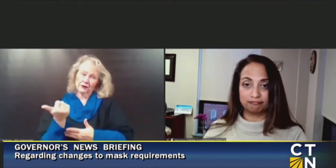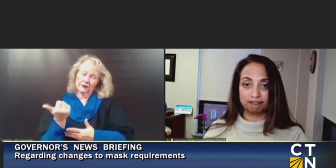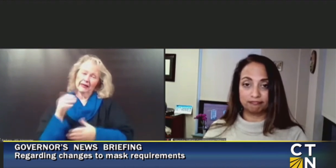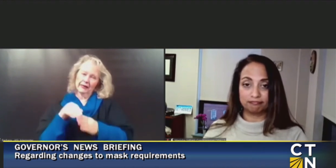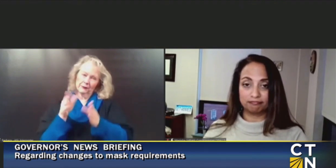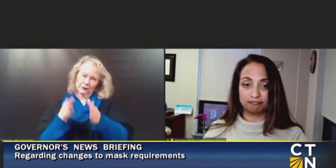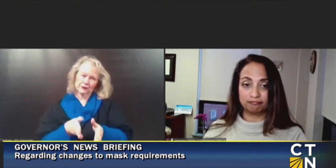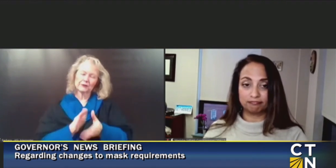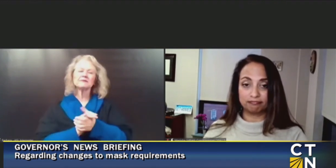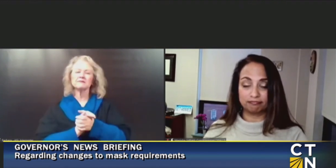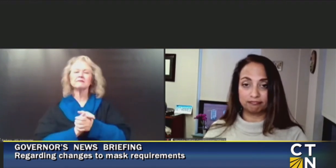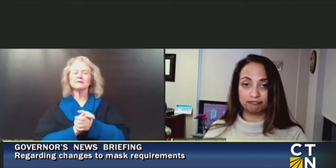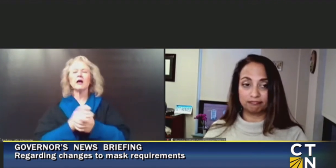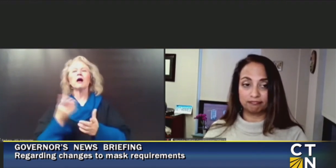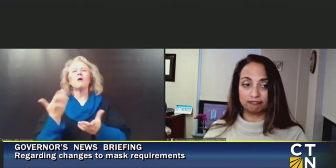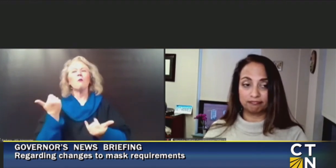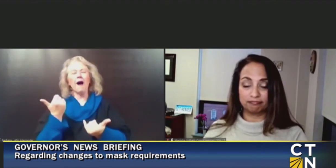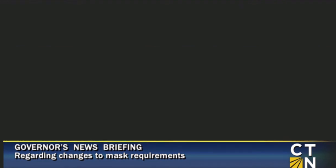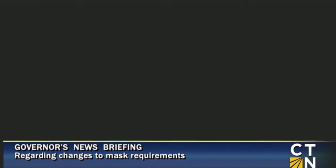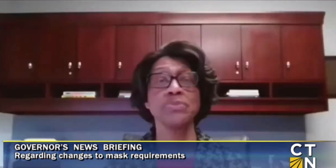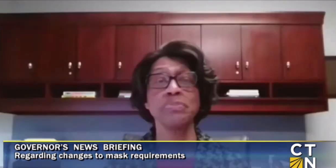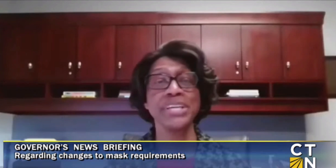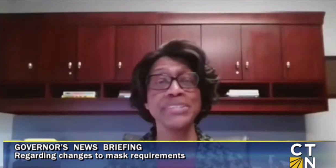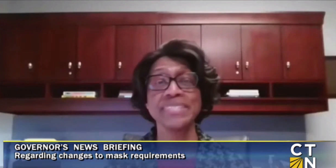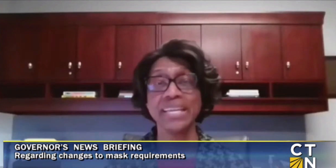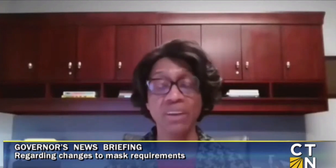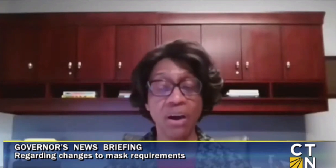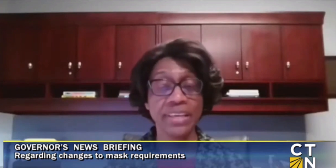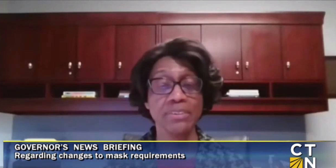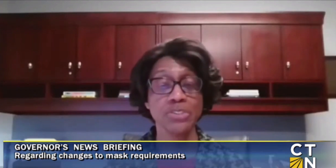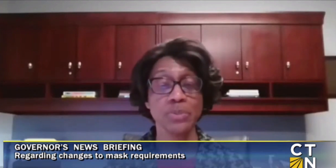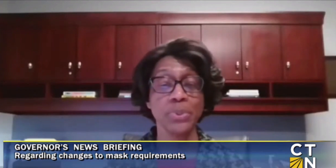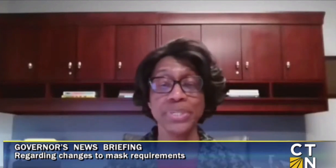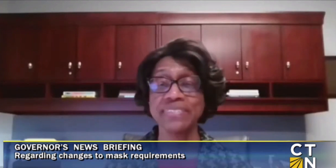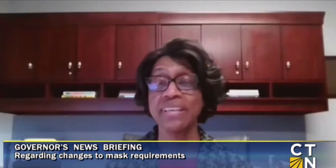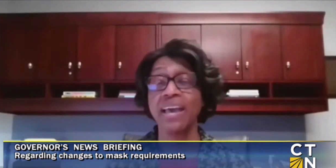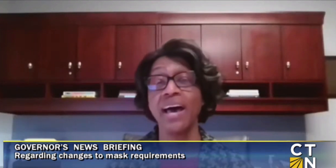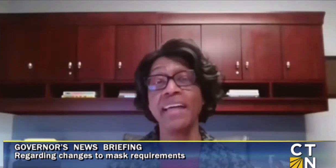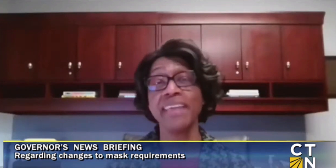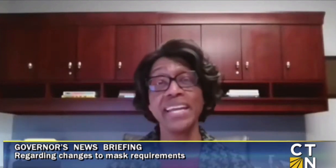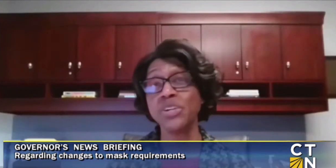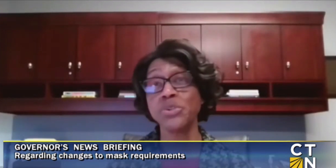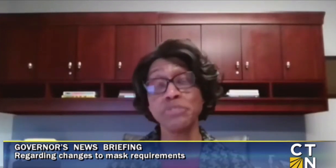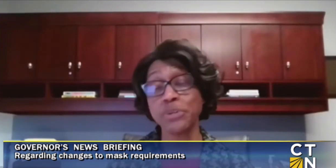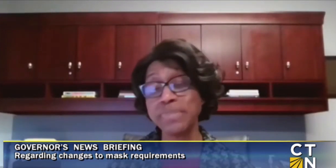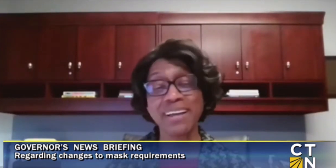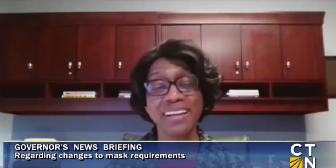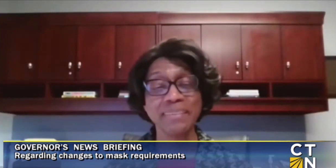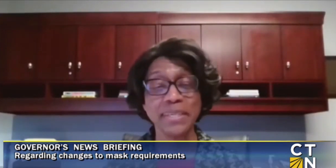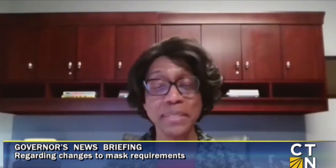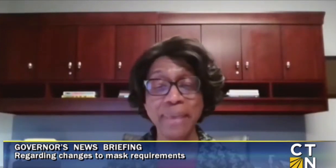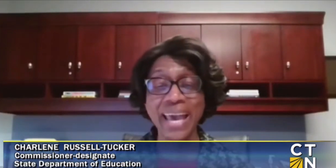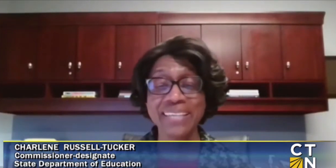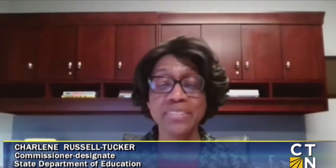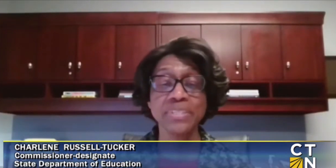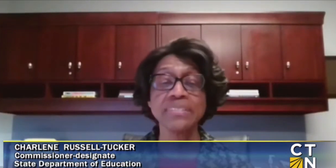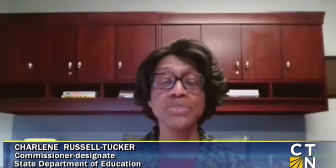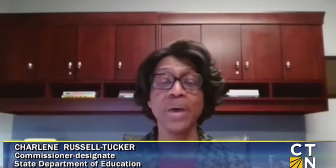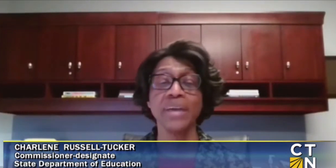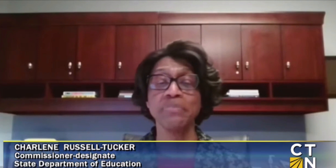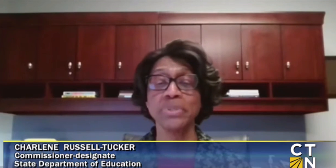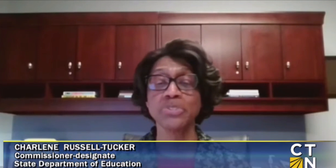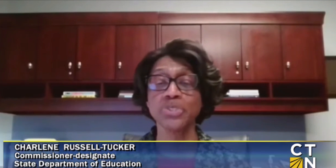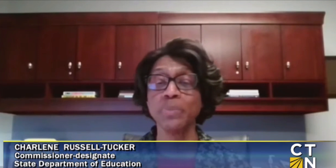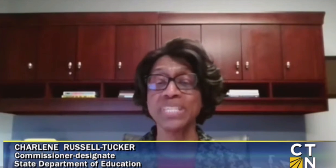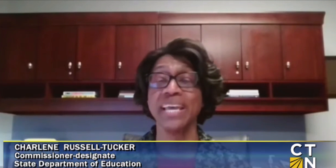more much-needed structure and socialization with peers and all the other supports that I know you've heard me talk about in the past. So